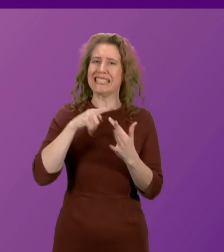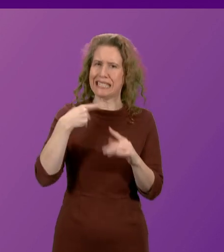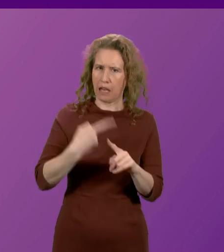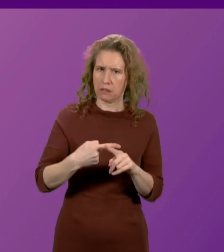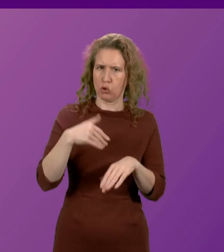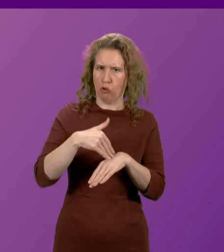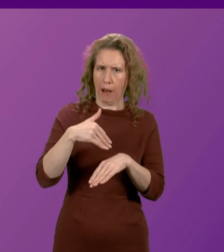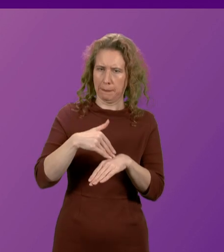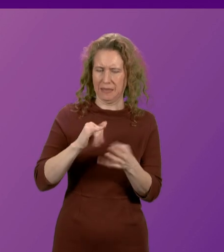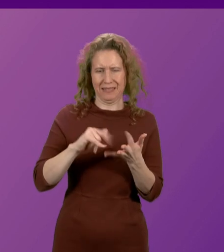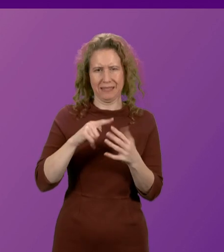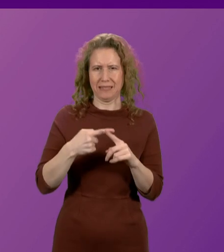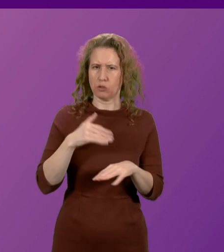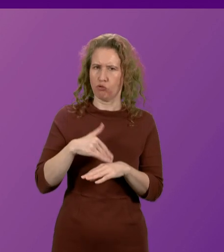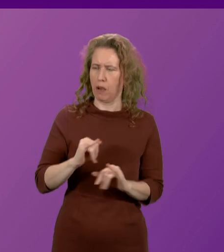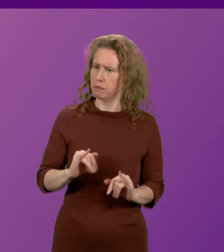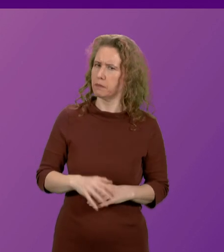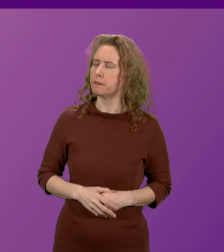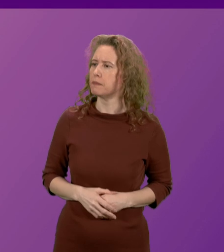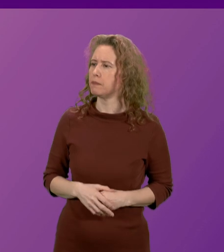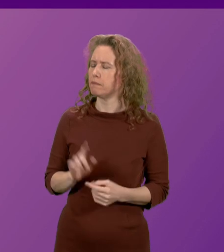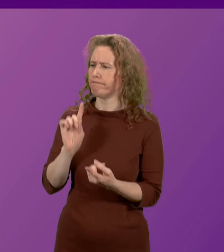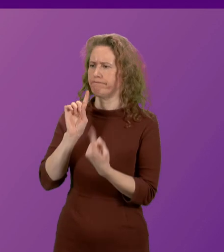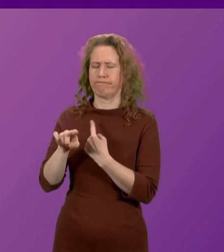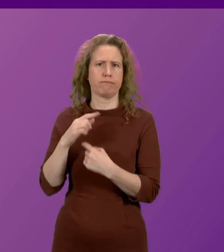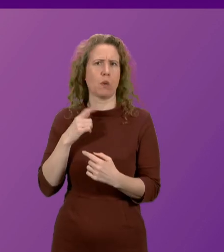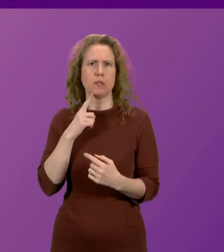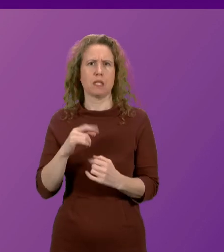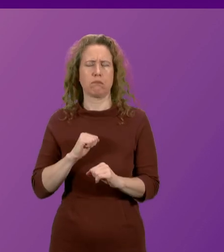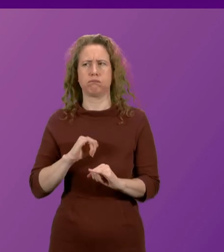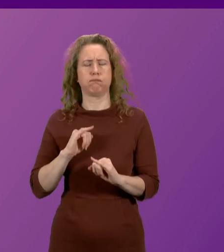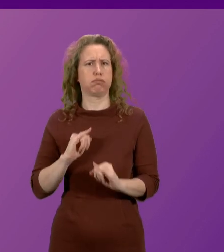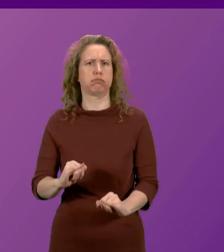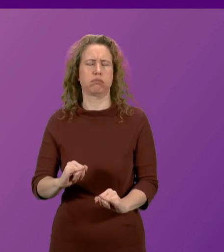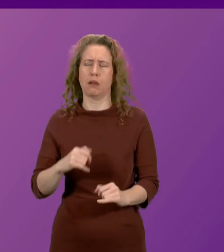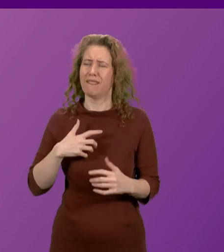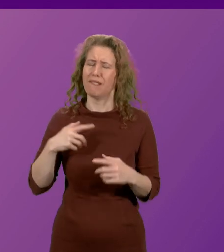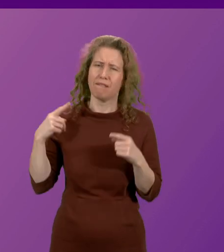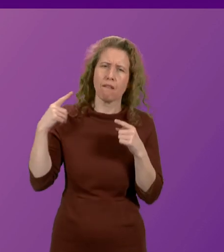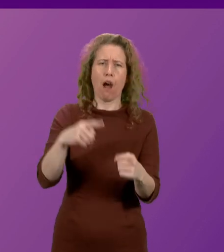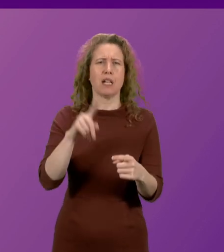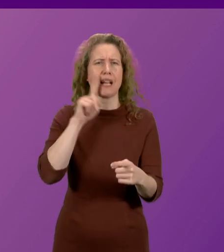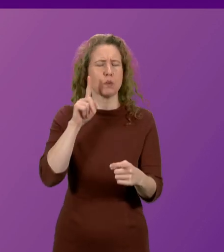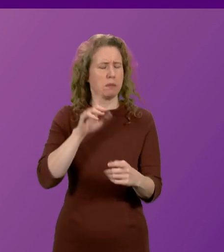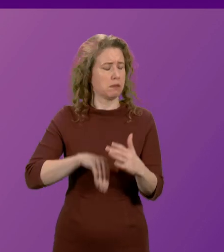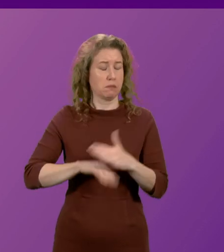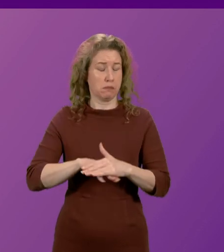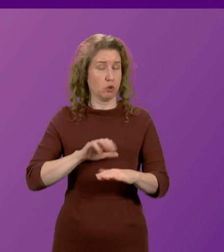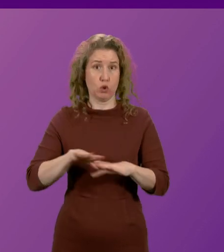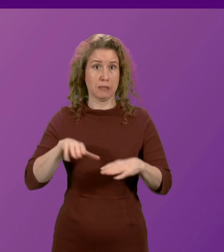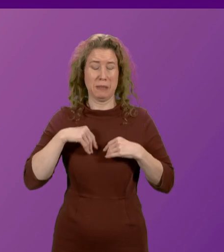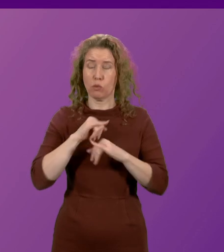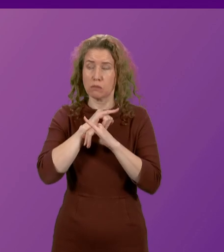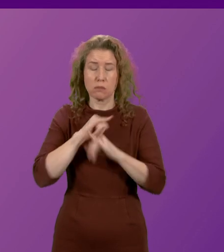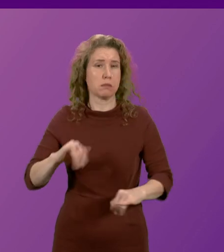Minister. Let me state strongly, as I have done previously, that violence against women is totally abhorrent. Whilst I